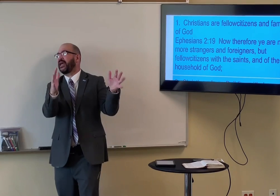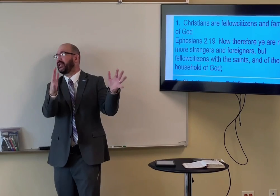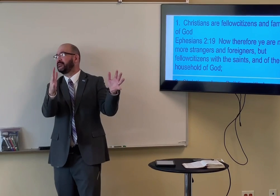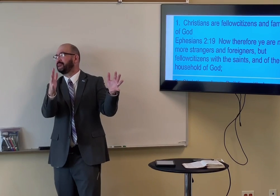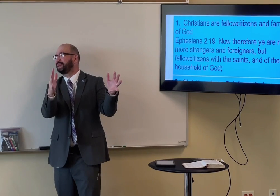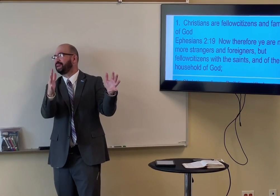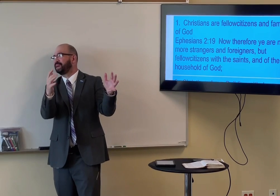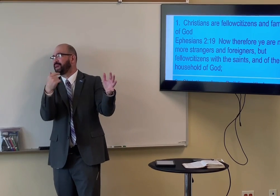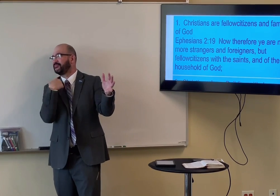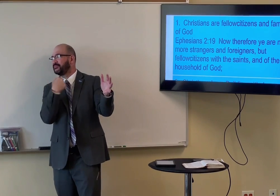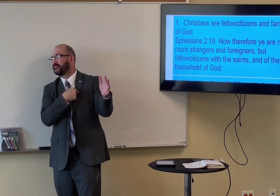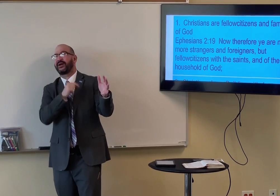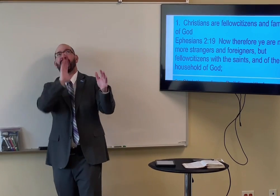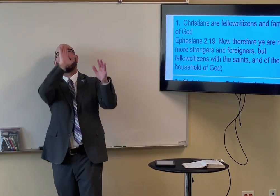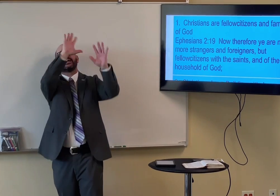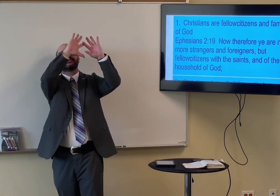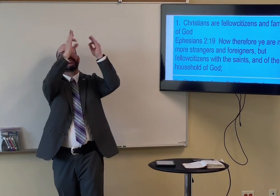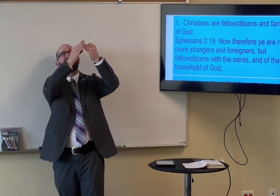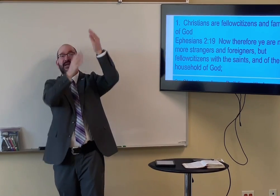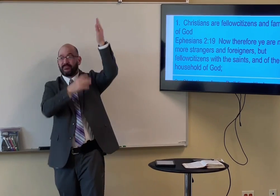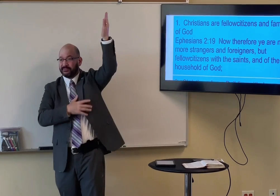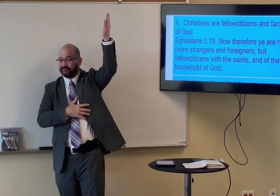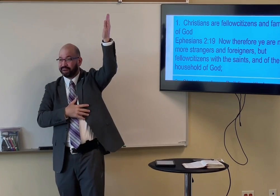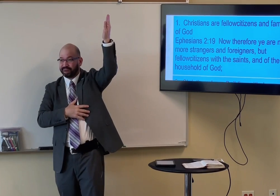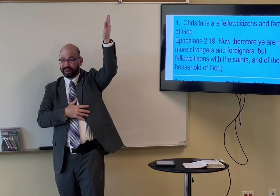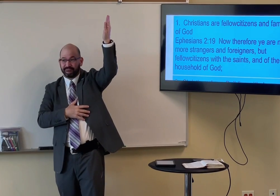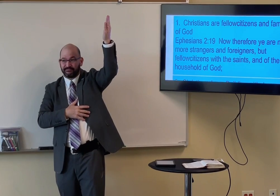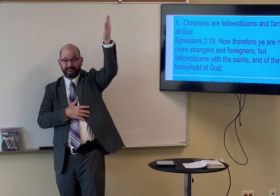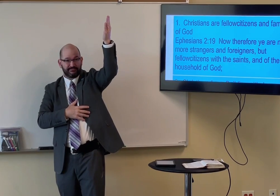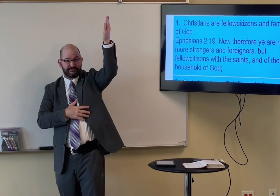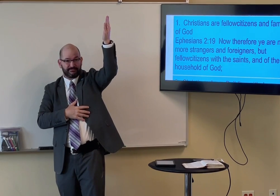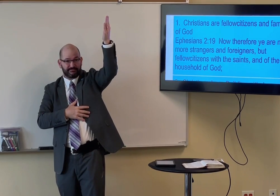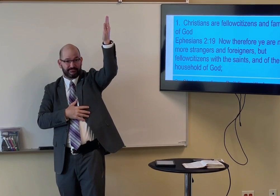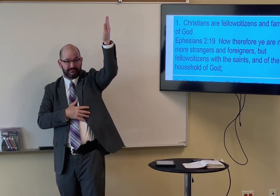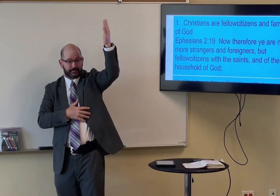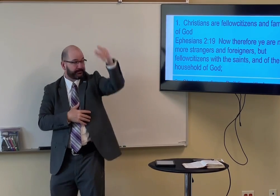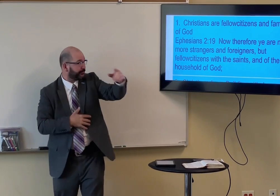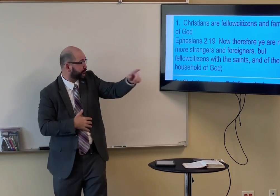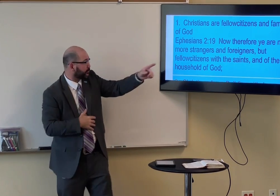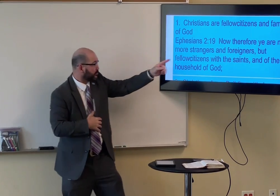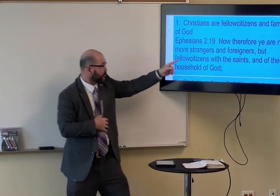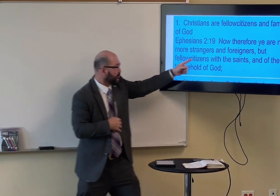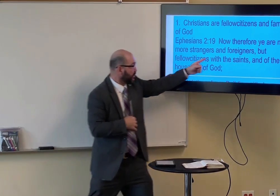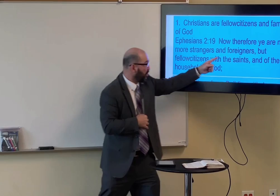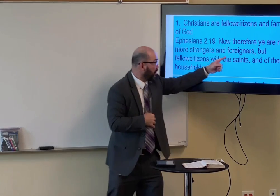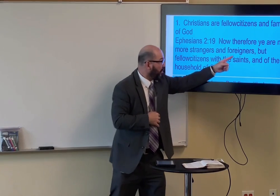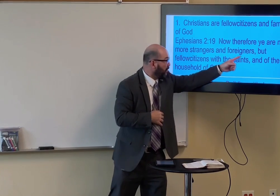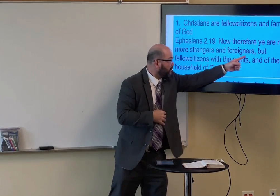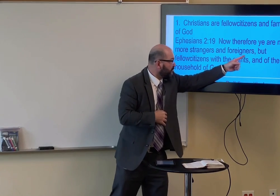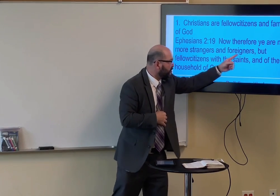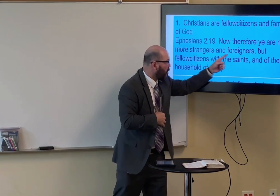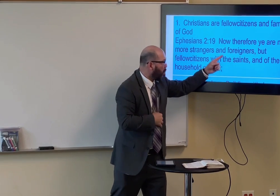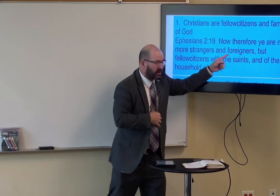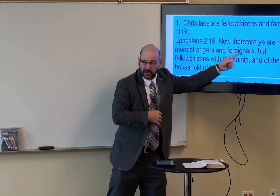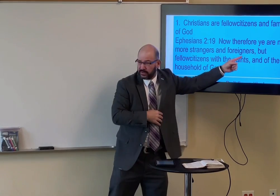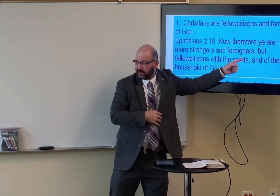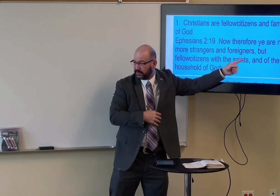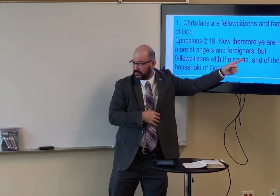that, that old, our old citizenship is gone. We are, our new citizenship is now in heaven. Our, we're not foreigners anymore.